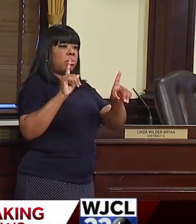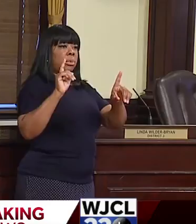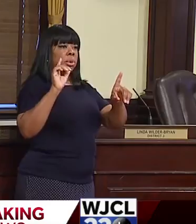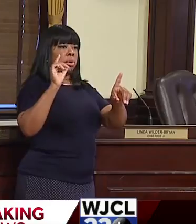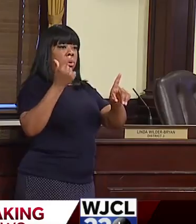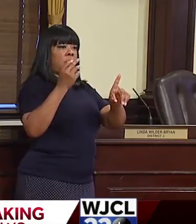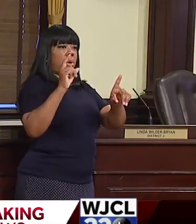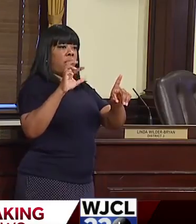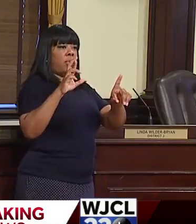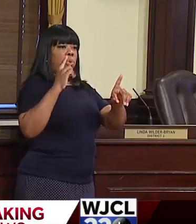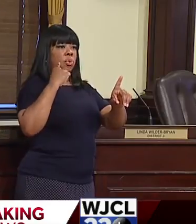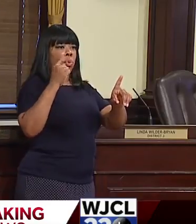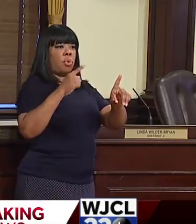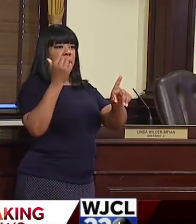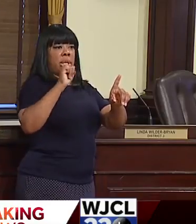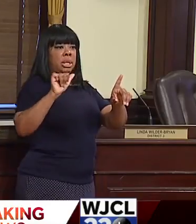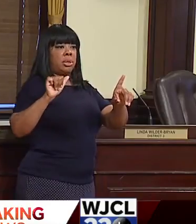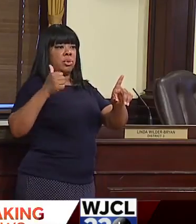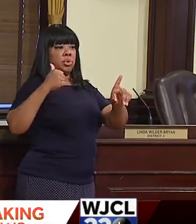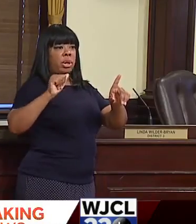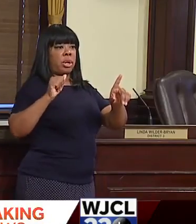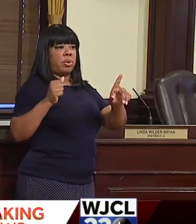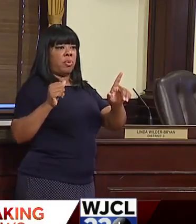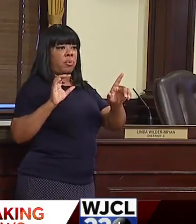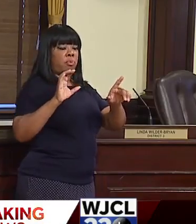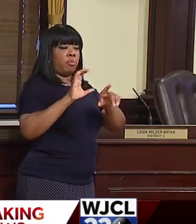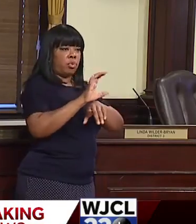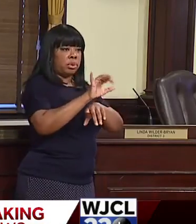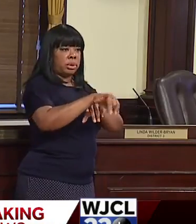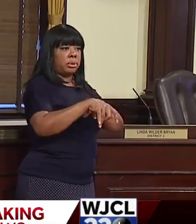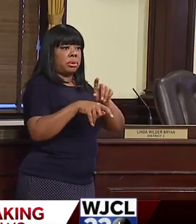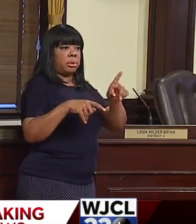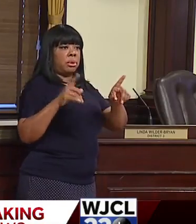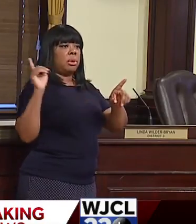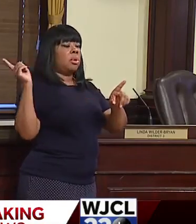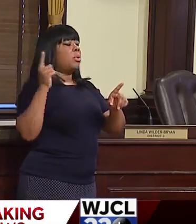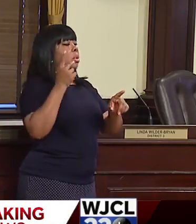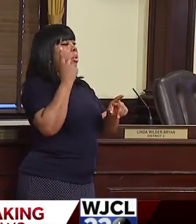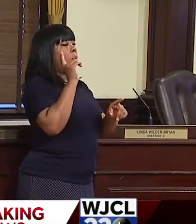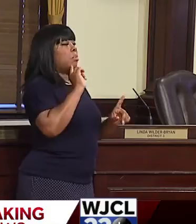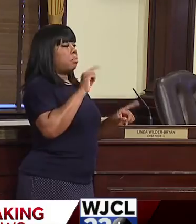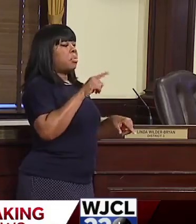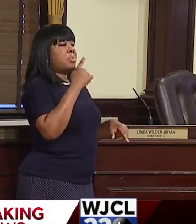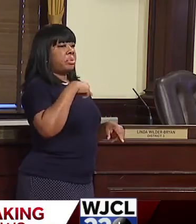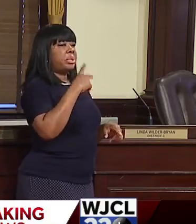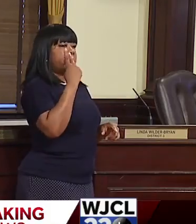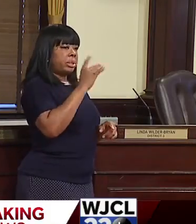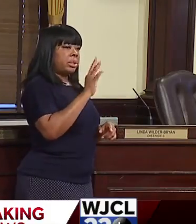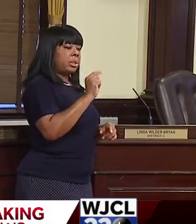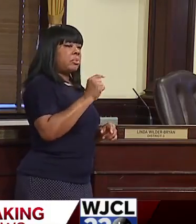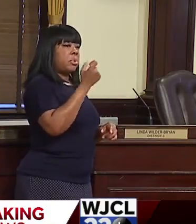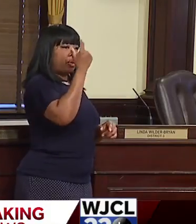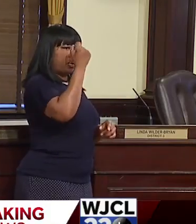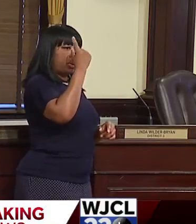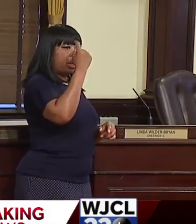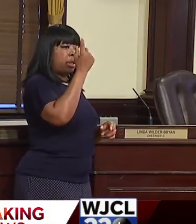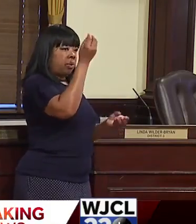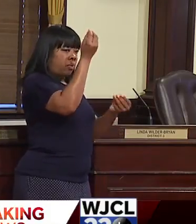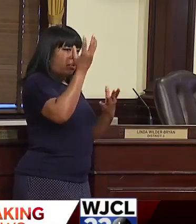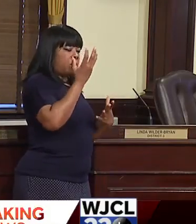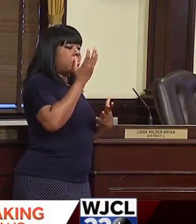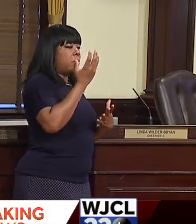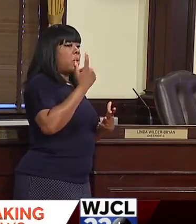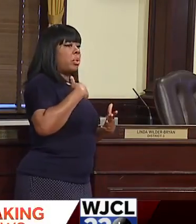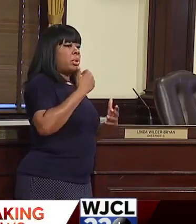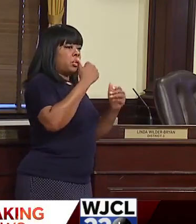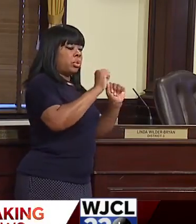Um, we do as we do as we see it, um, as we see it or as we're alerted to it. Um, again,